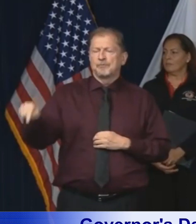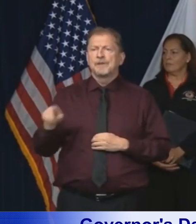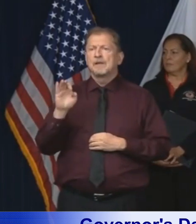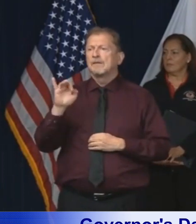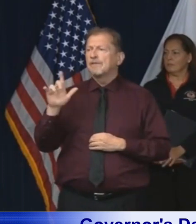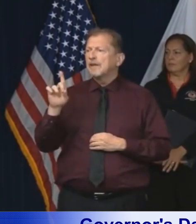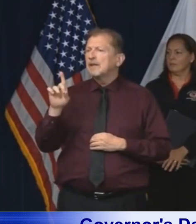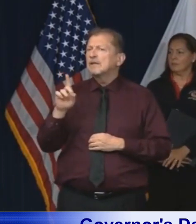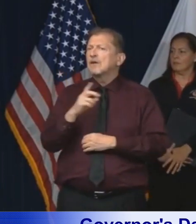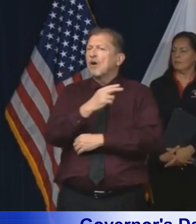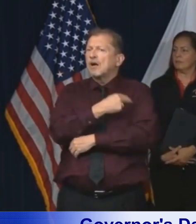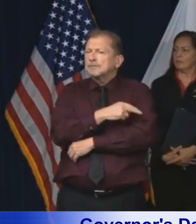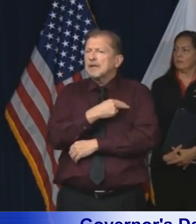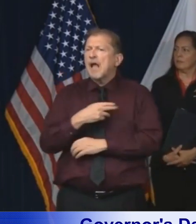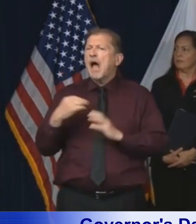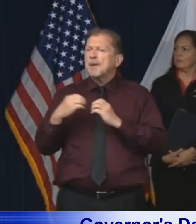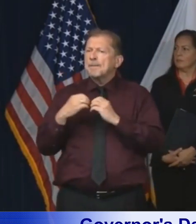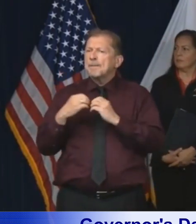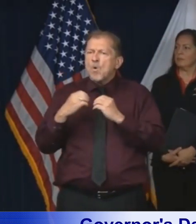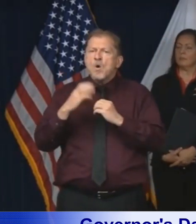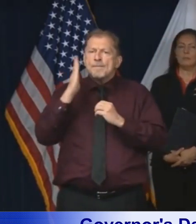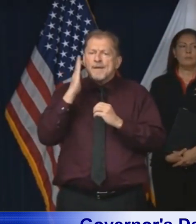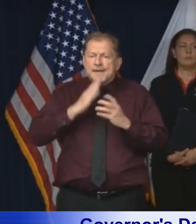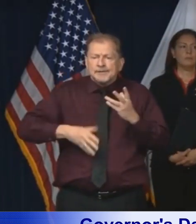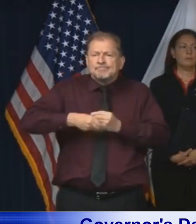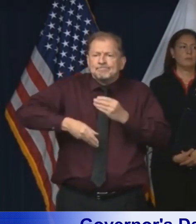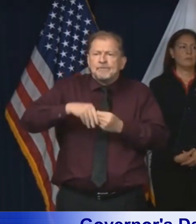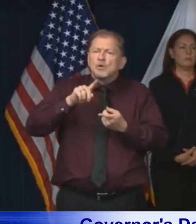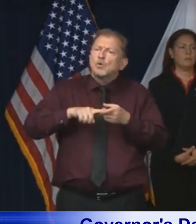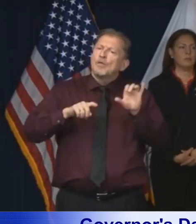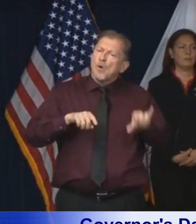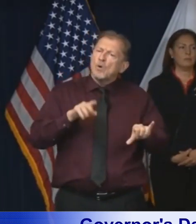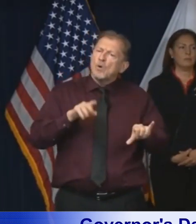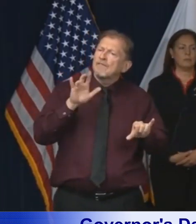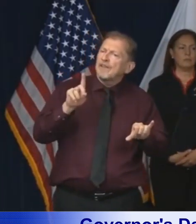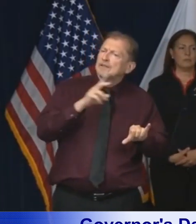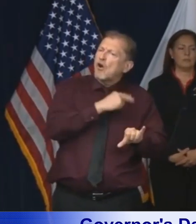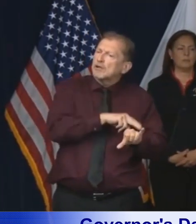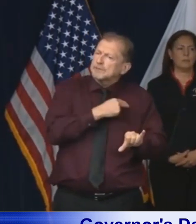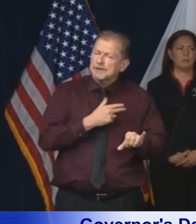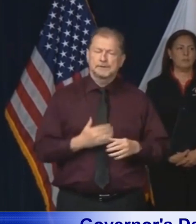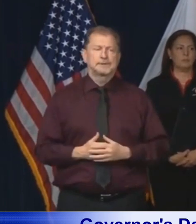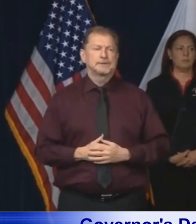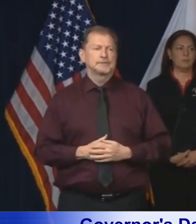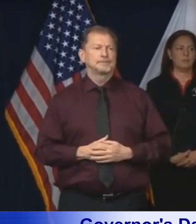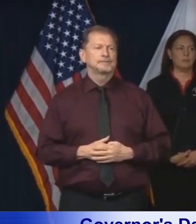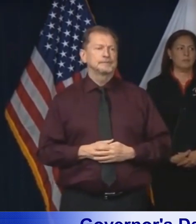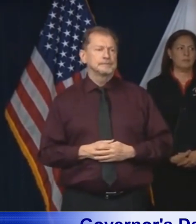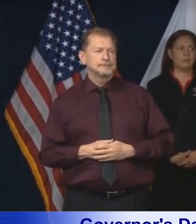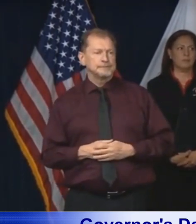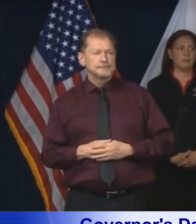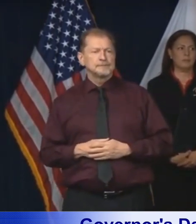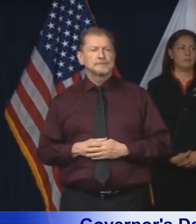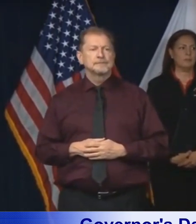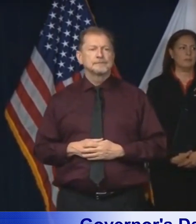How many beds total will those additional field hospitals have? So these are the